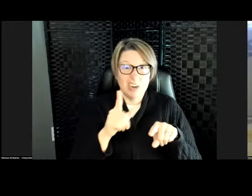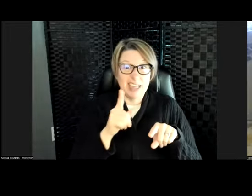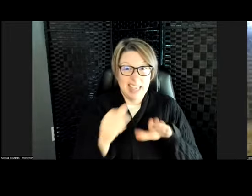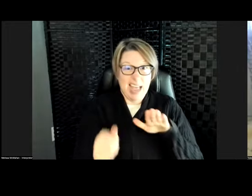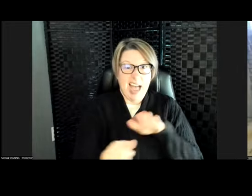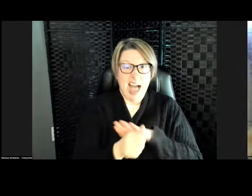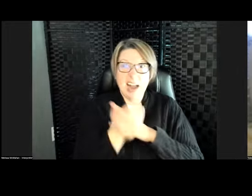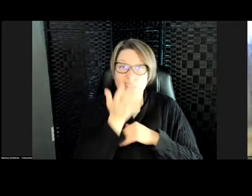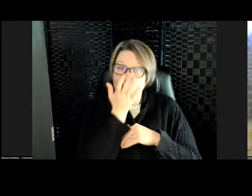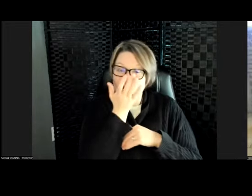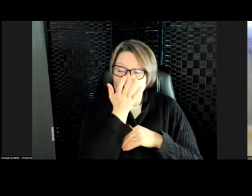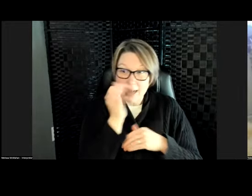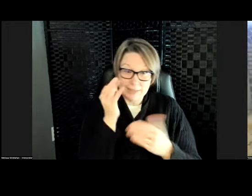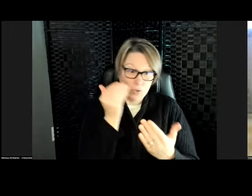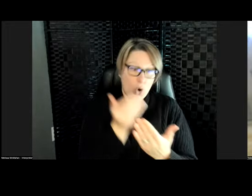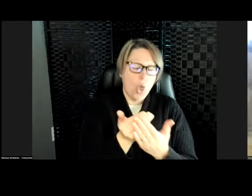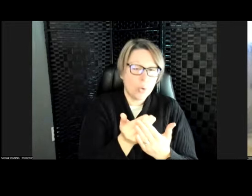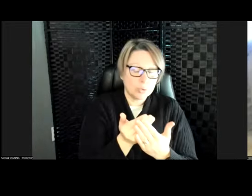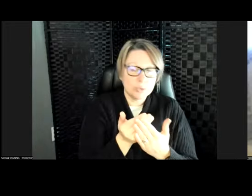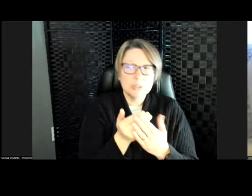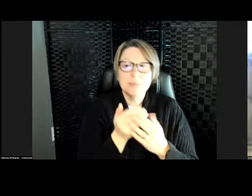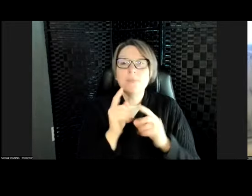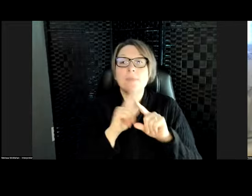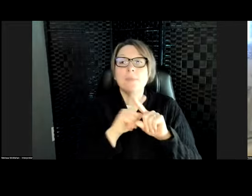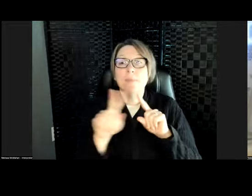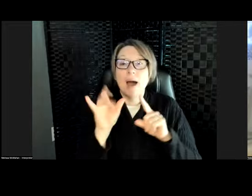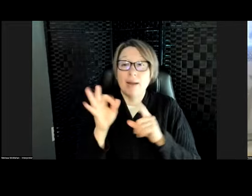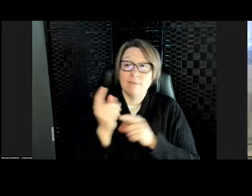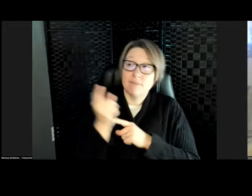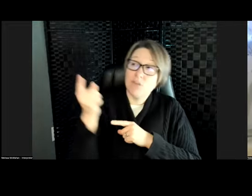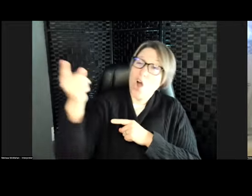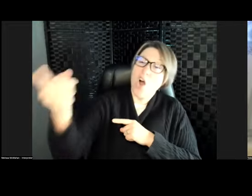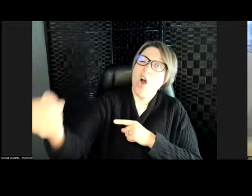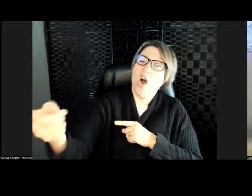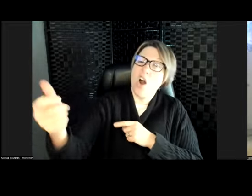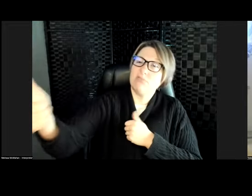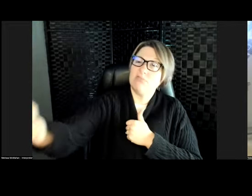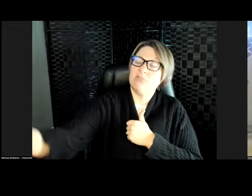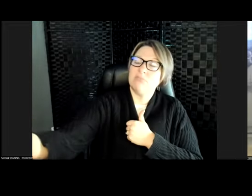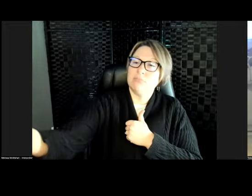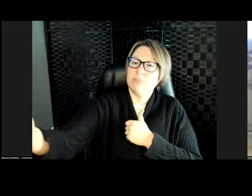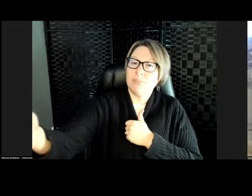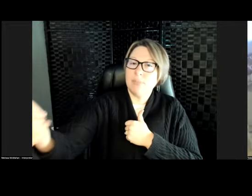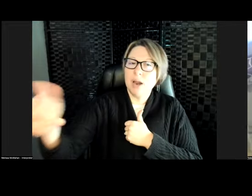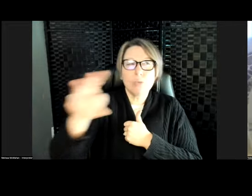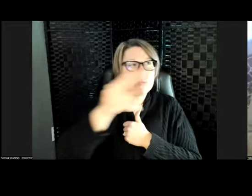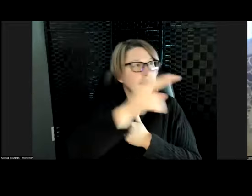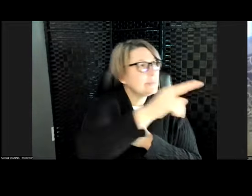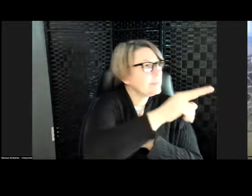close to the giraffe. But if you are a far way away from them and you're looking where they are,